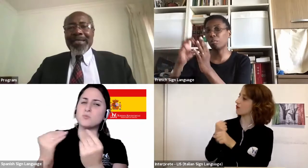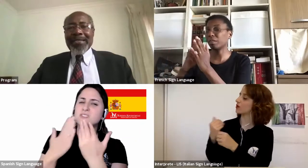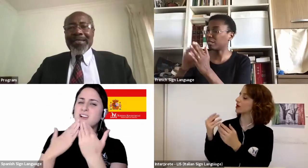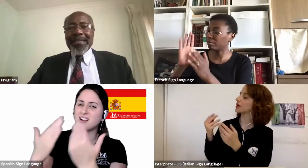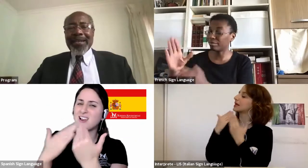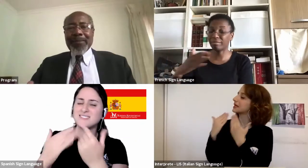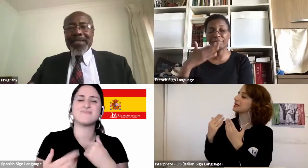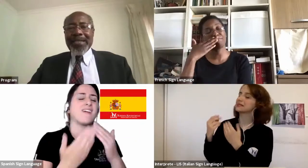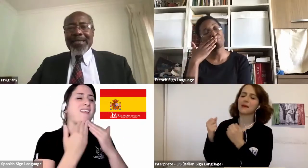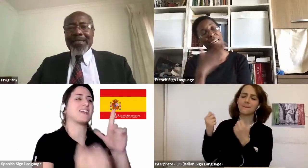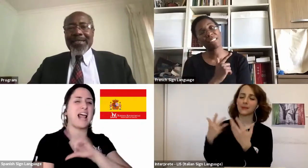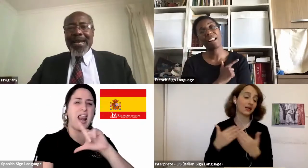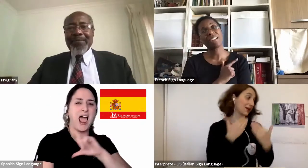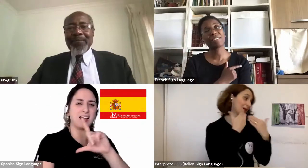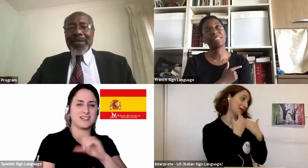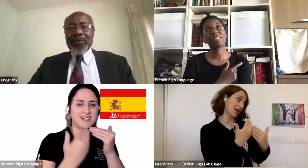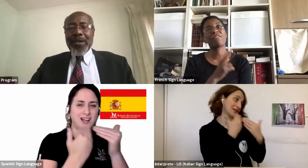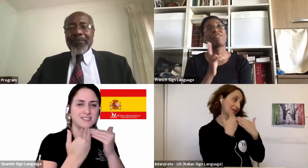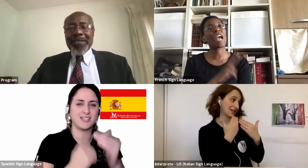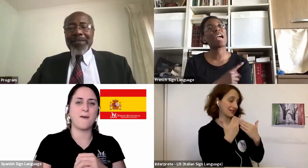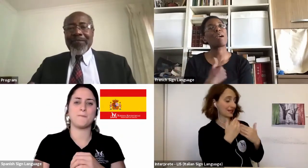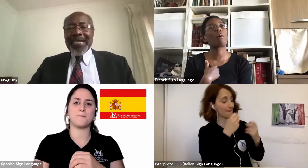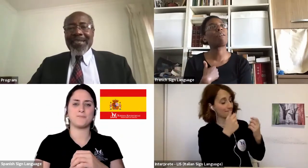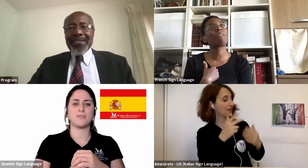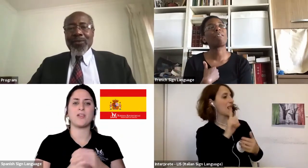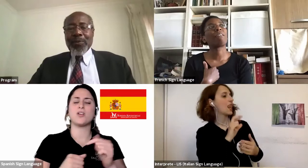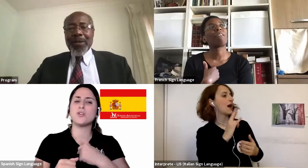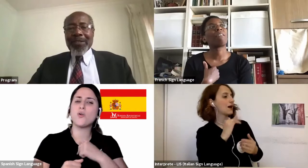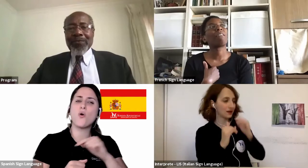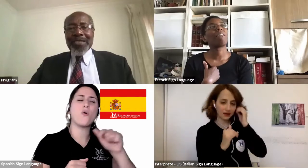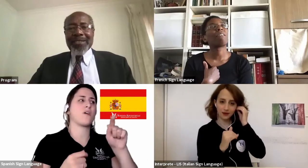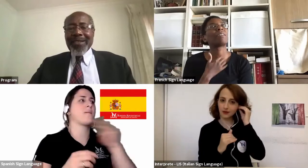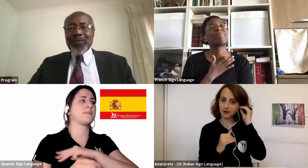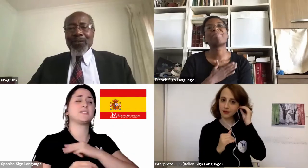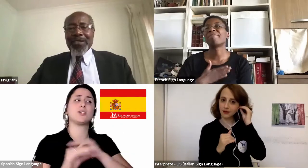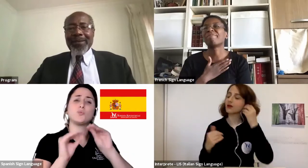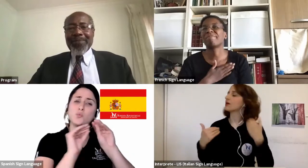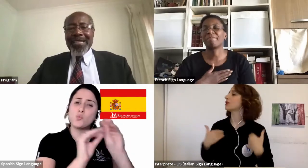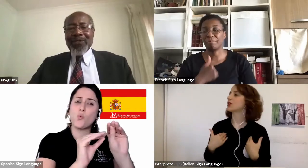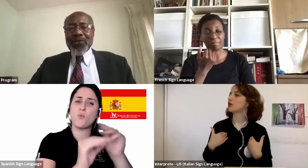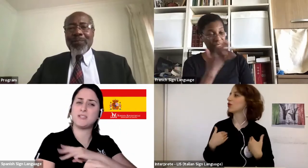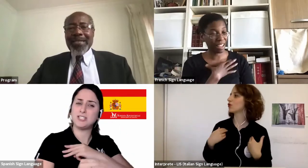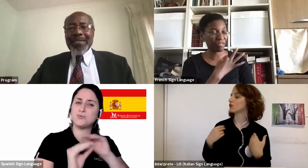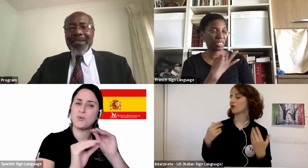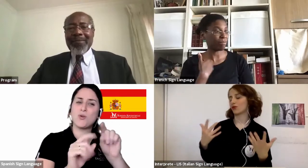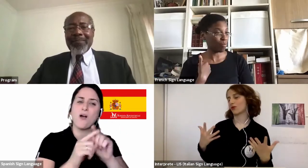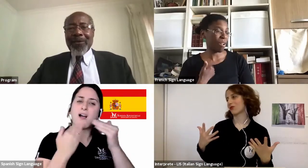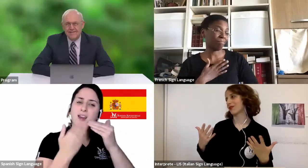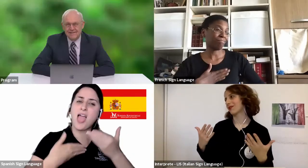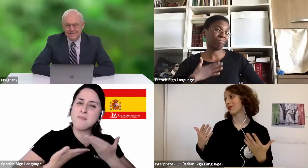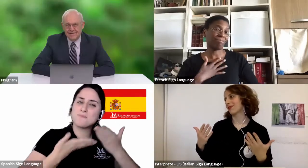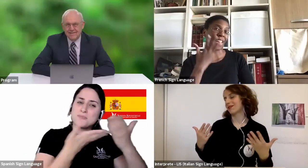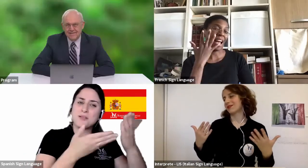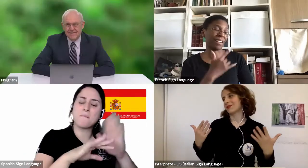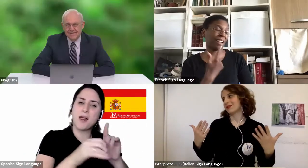the ministry and appreciate the time to have been invited to be part of this great program. Thank you so much. May